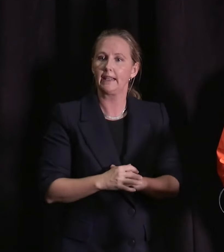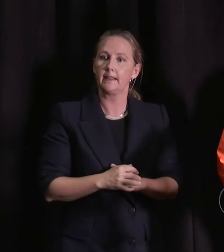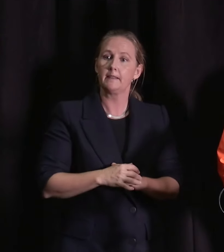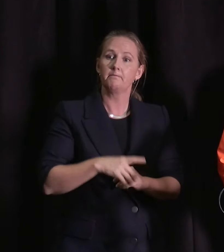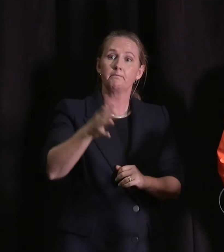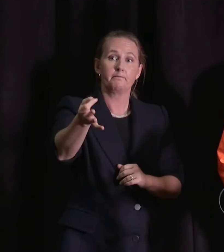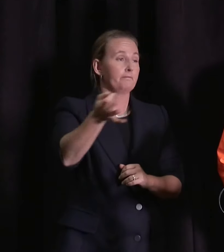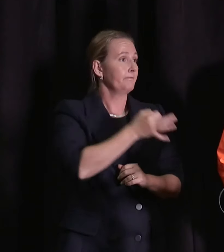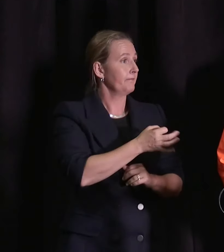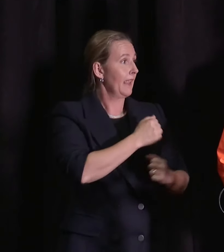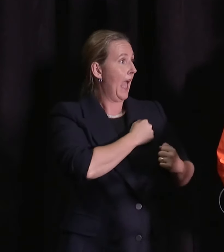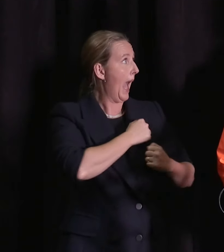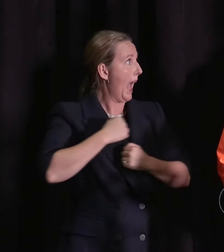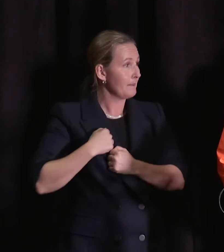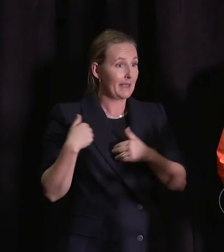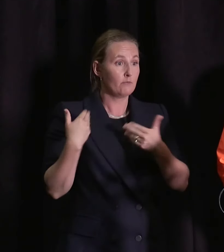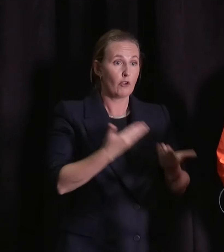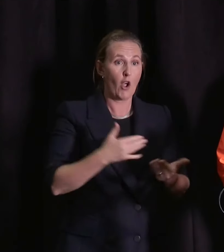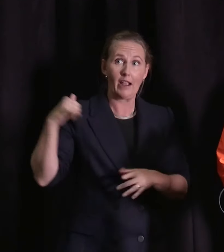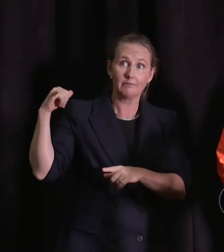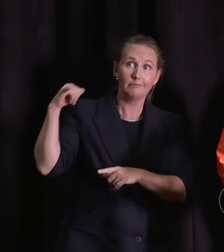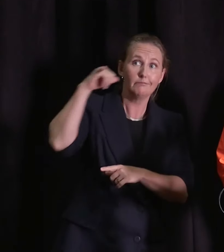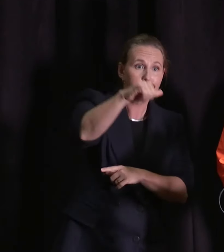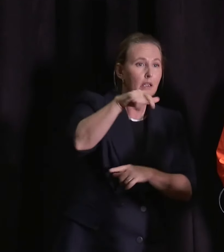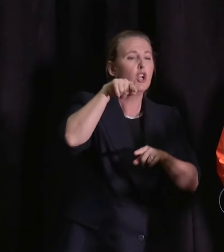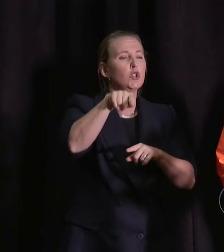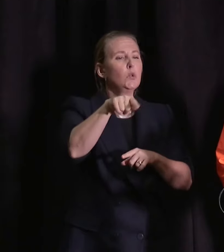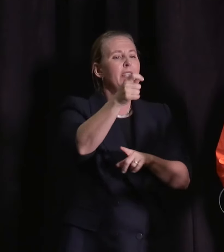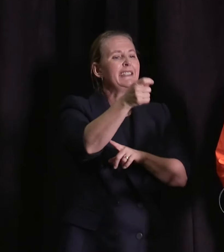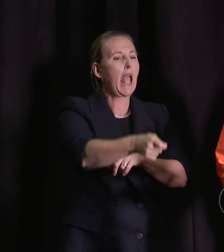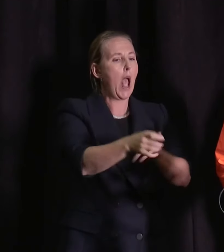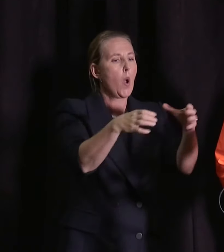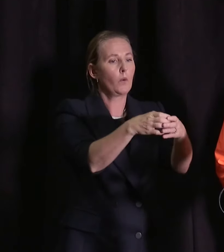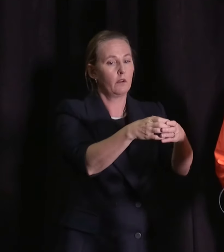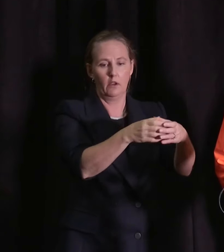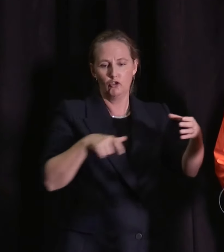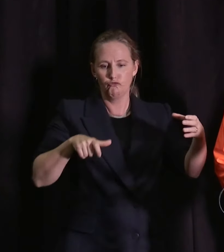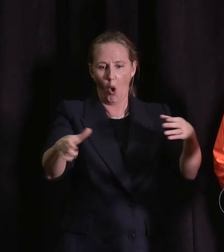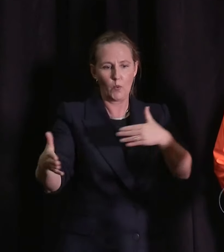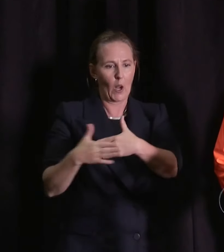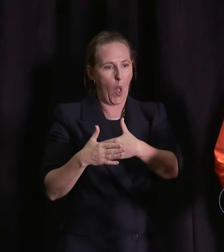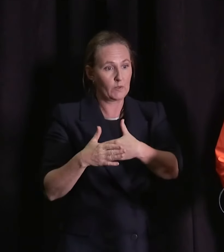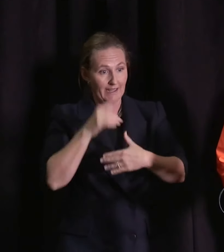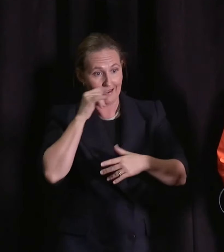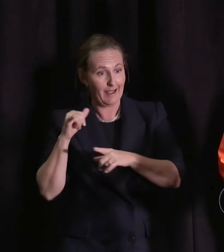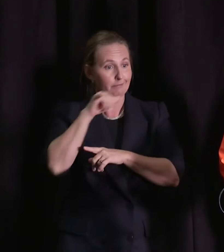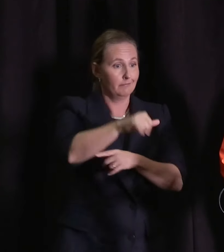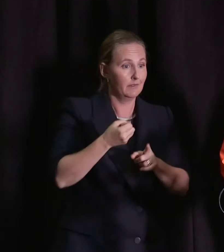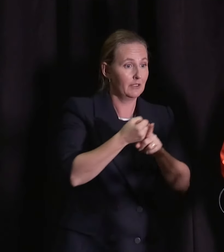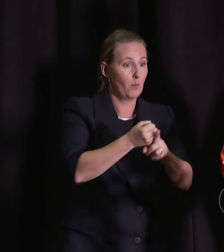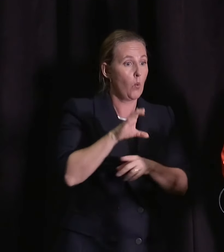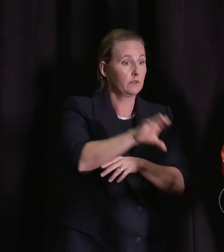been able to provide air support for many towns now cut off by road and rail and will it be able to? Obviously air